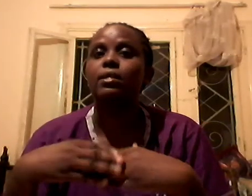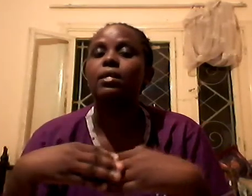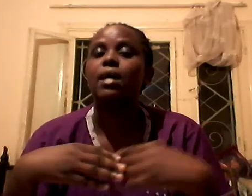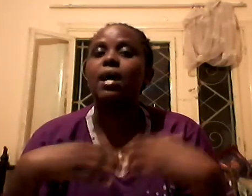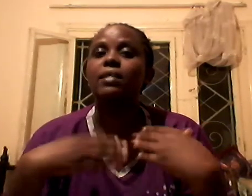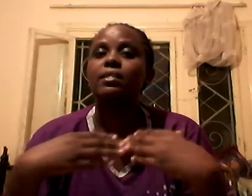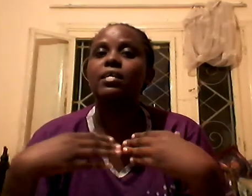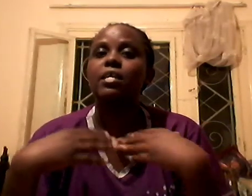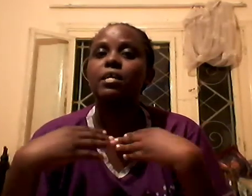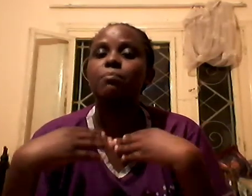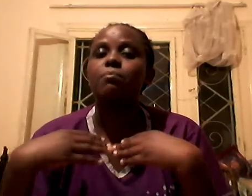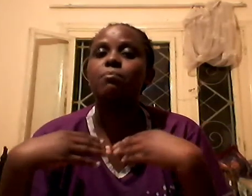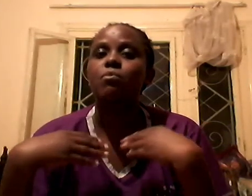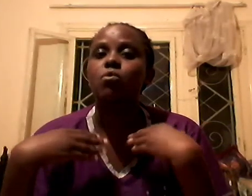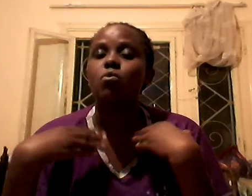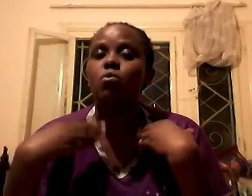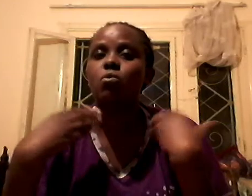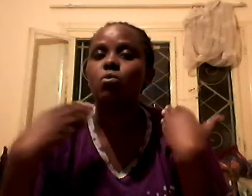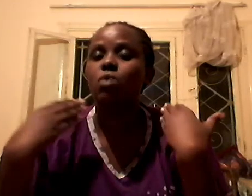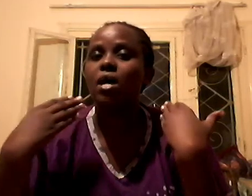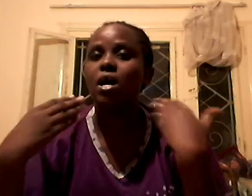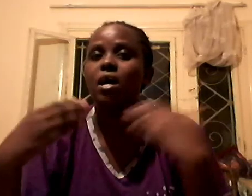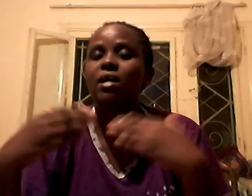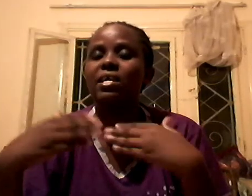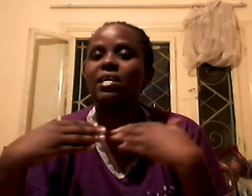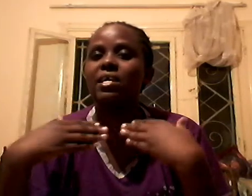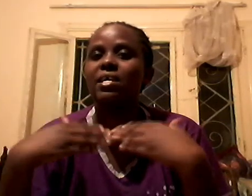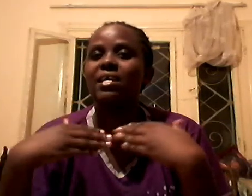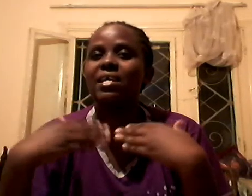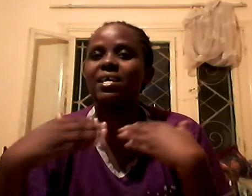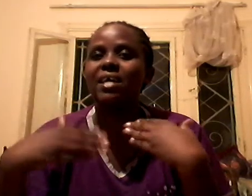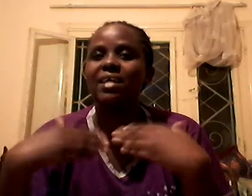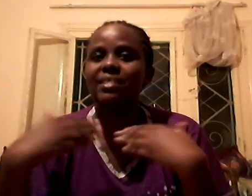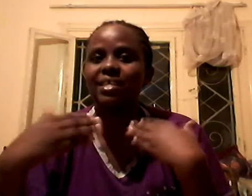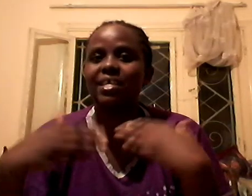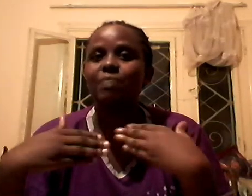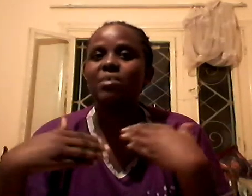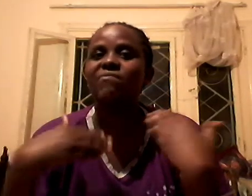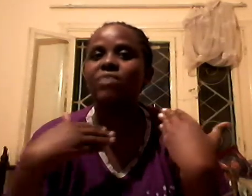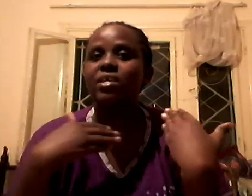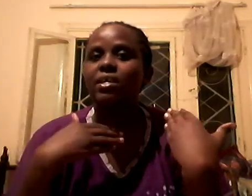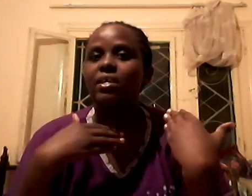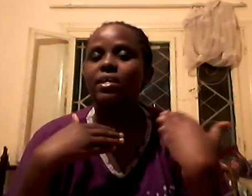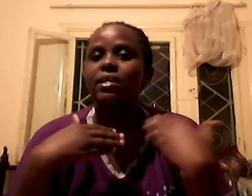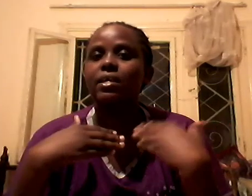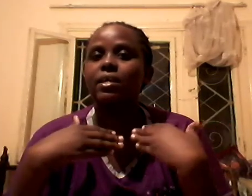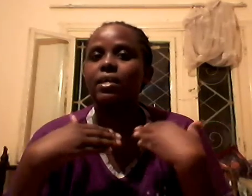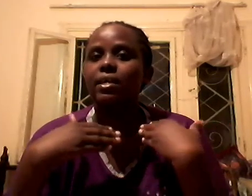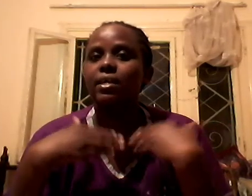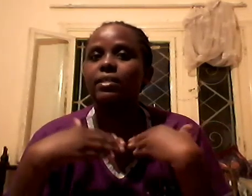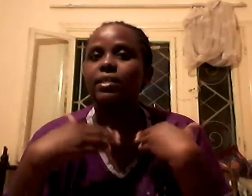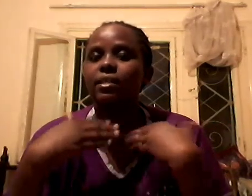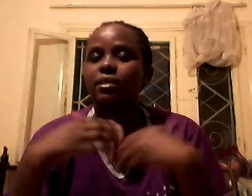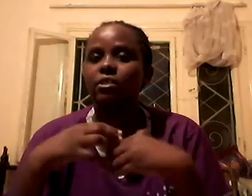Ask him or ask him if he ate lunch.